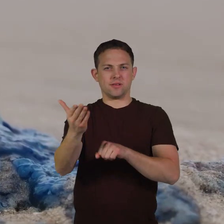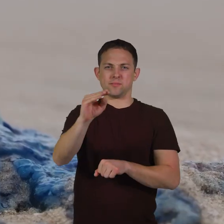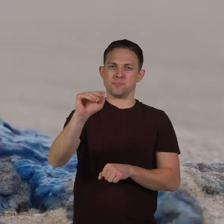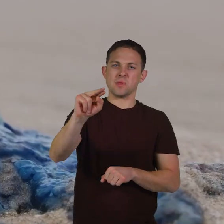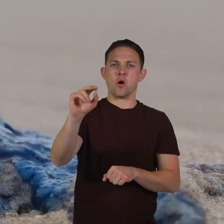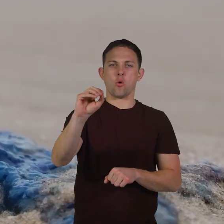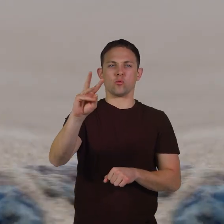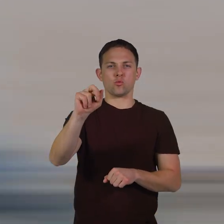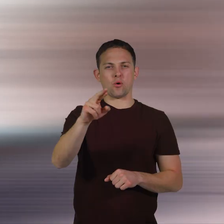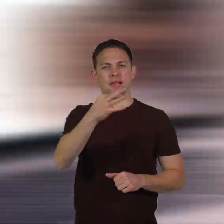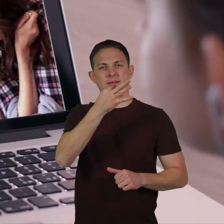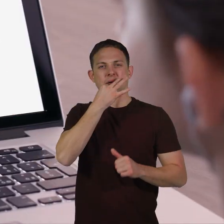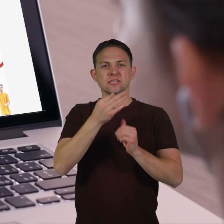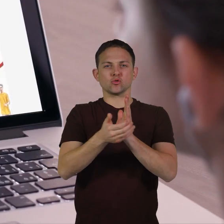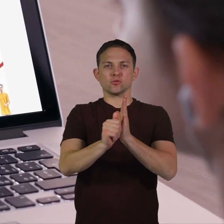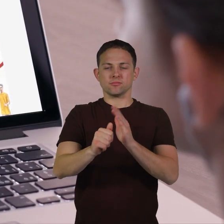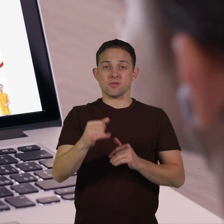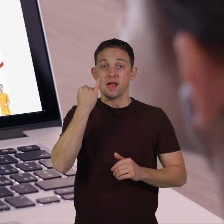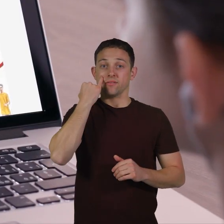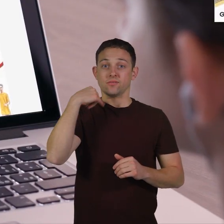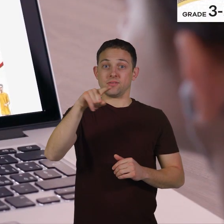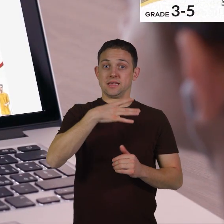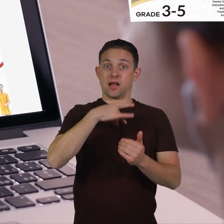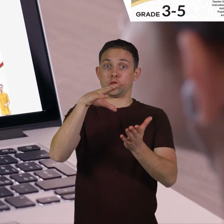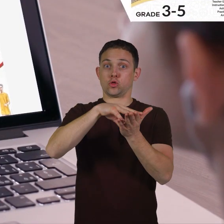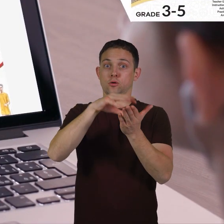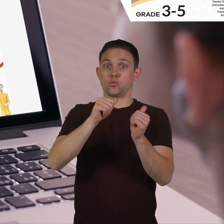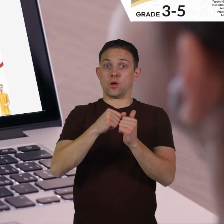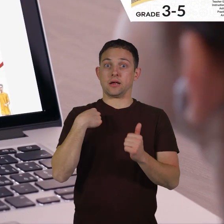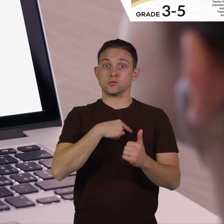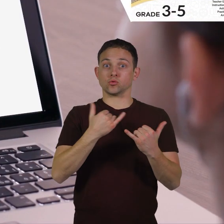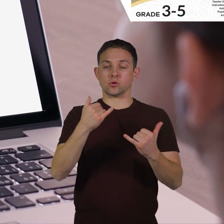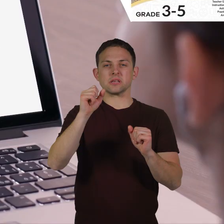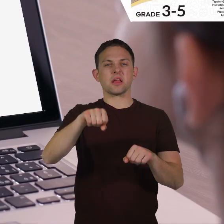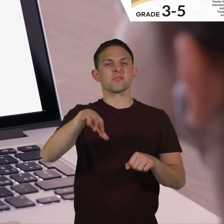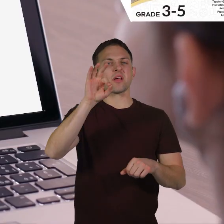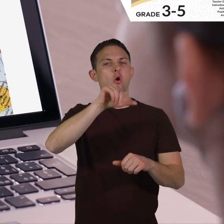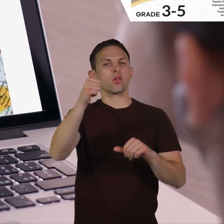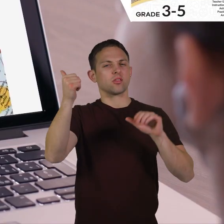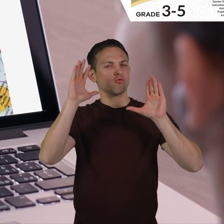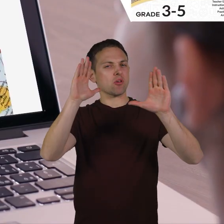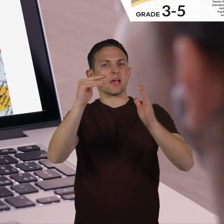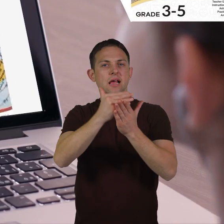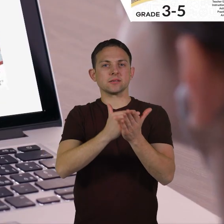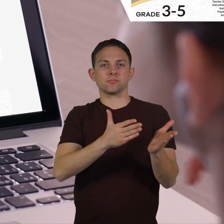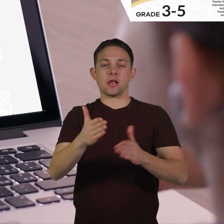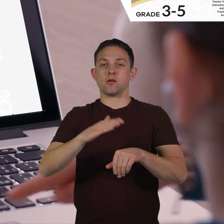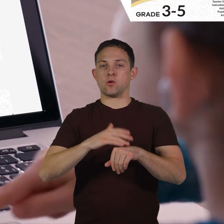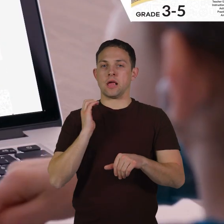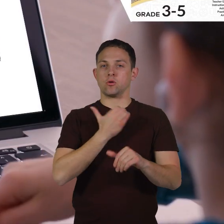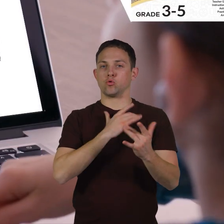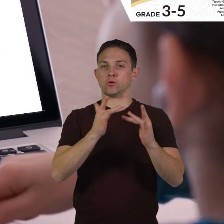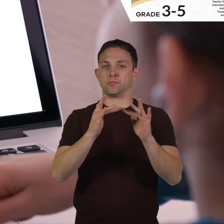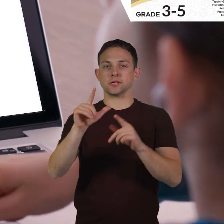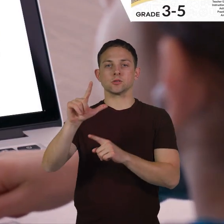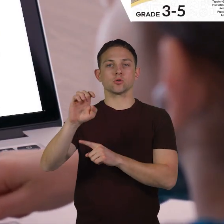masters! If you liked learning with us today, you can find other great lesson plans on our website, learnbright.org.